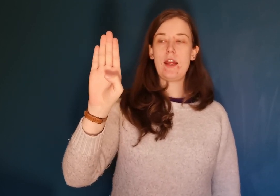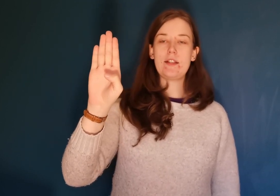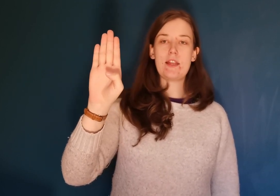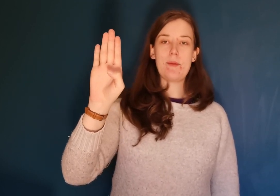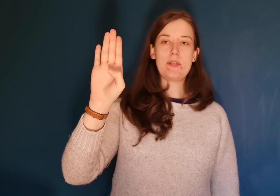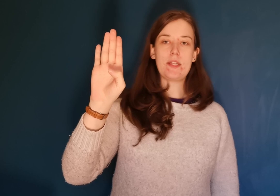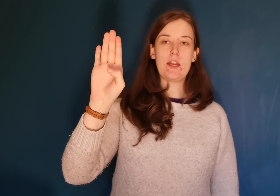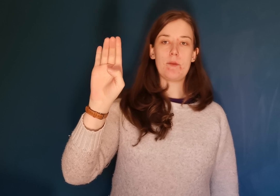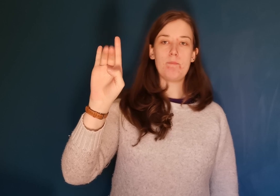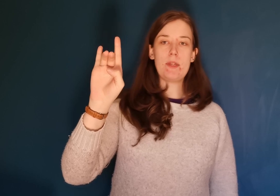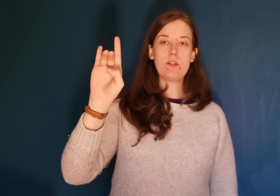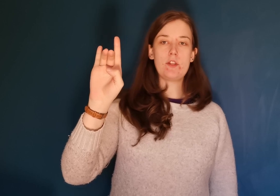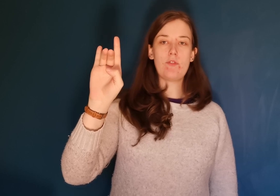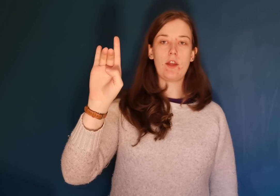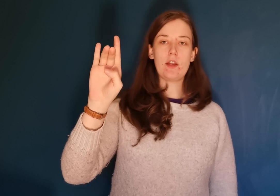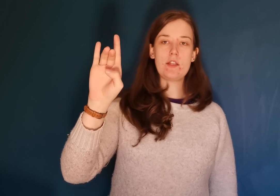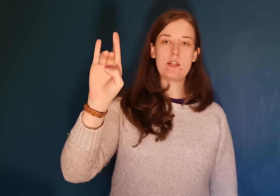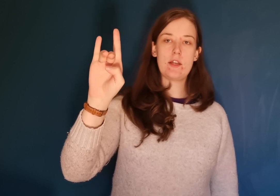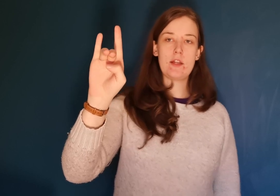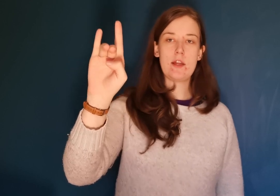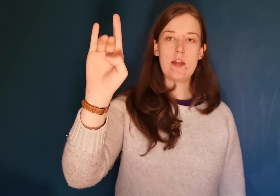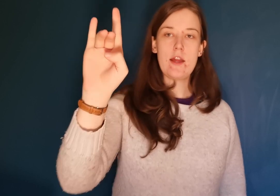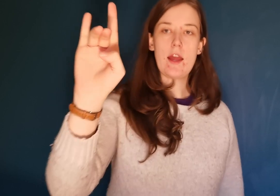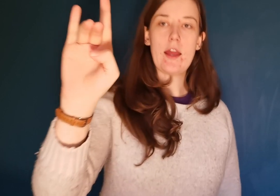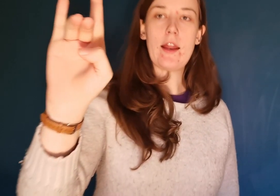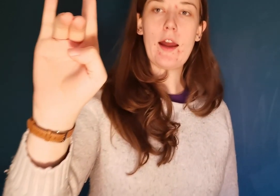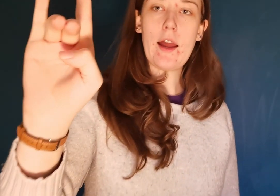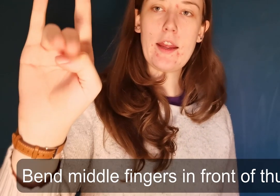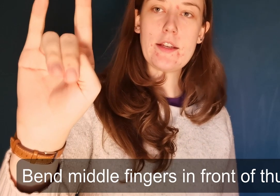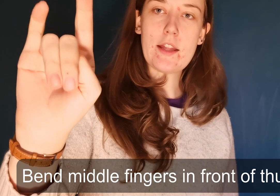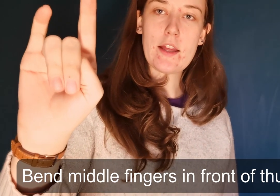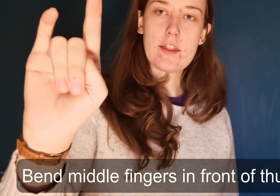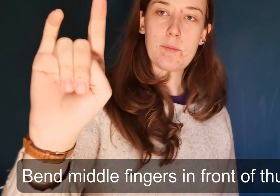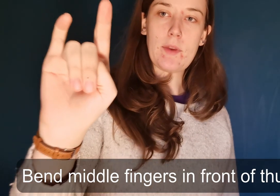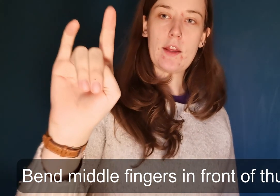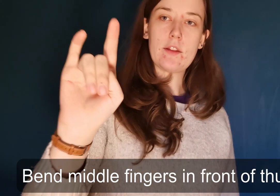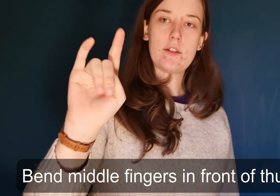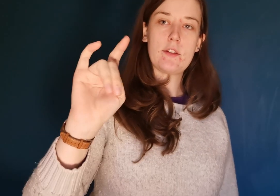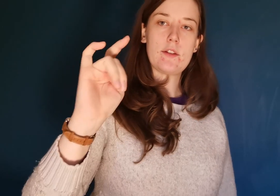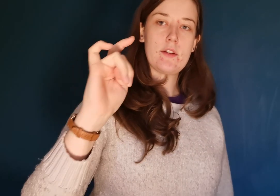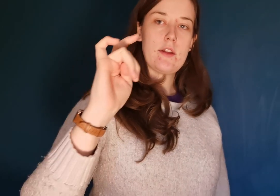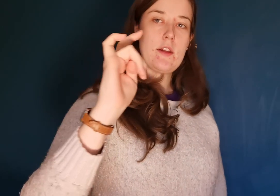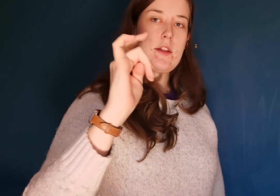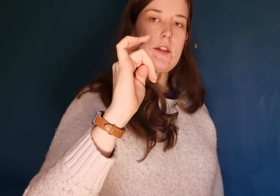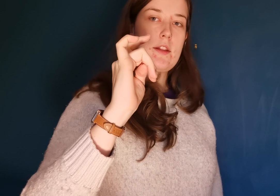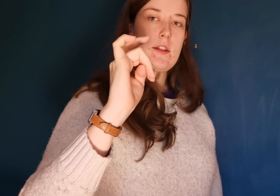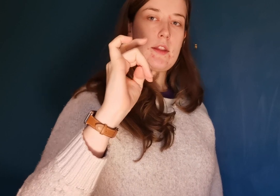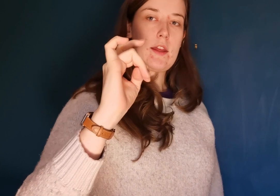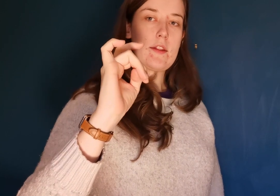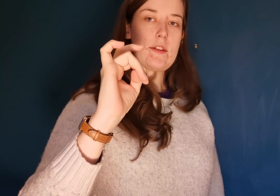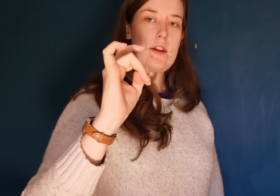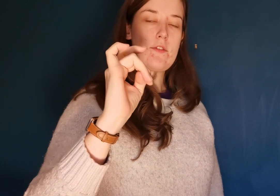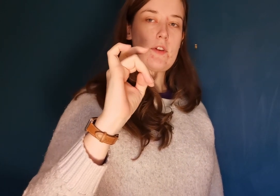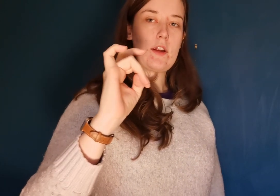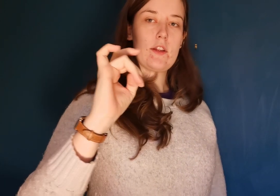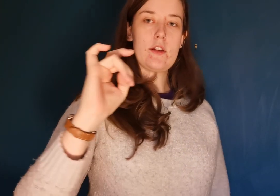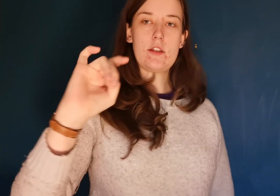next step is to take your middle two fingers and hide that thumbnail. That's it, very good.